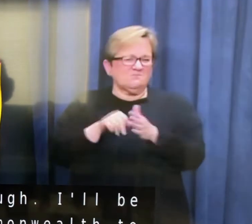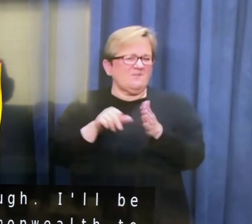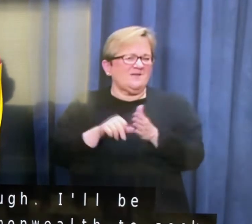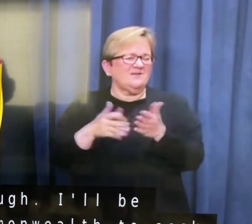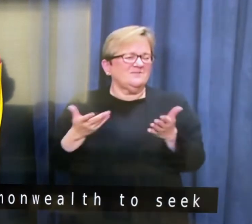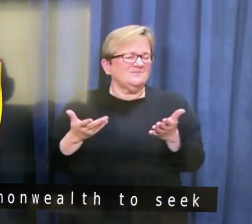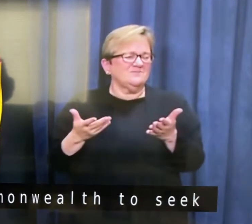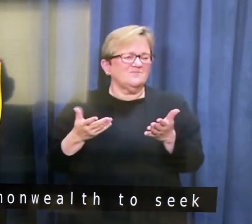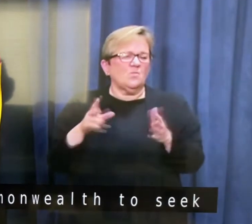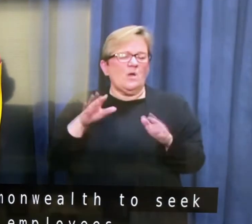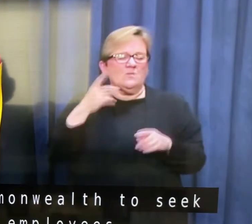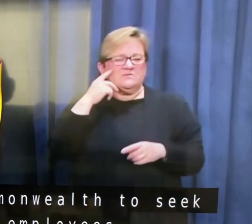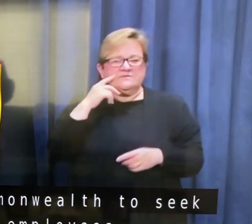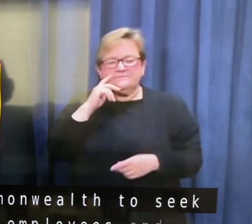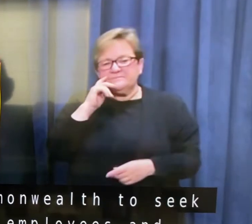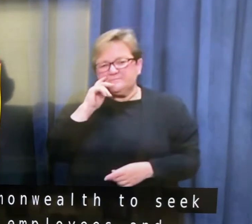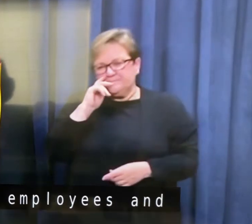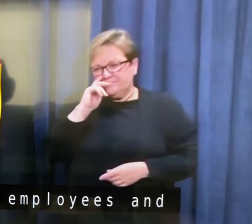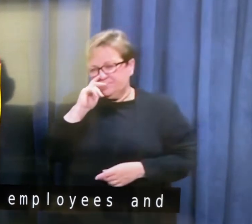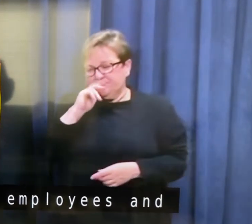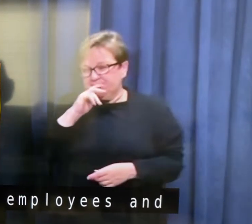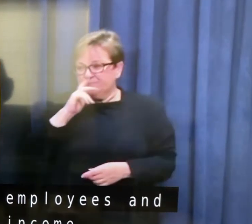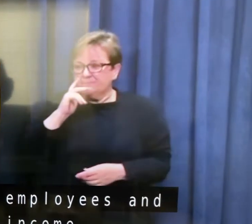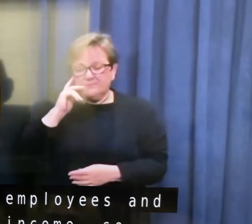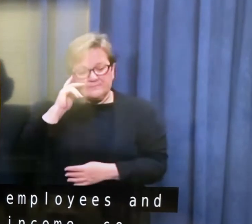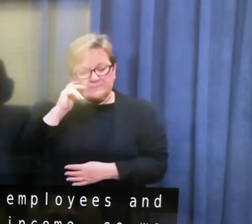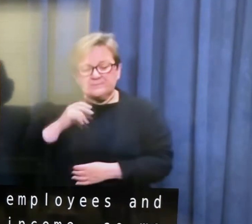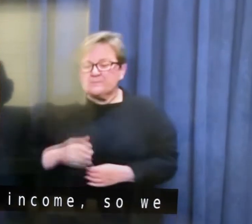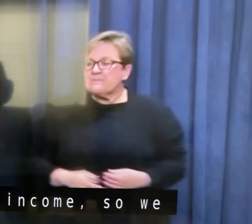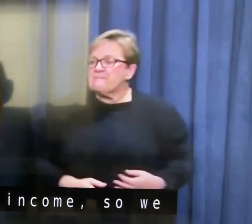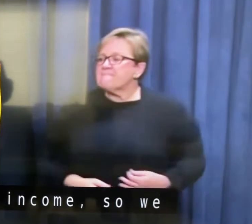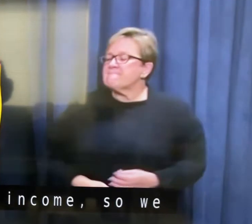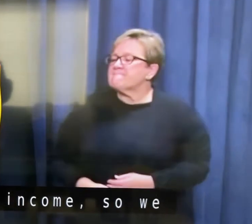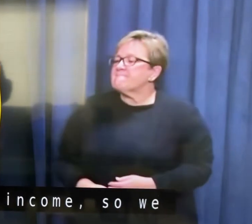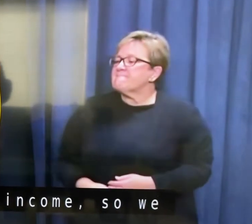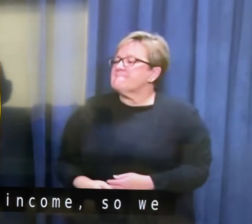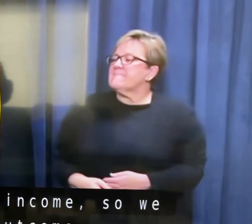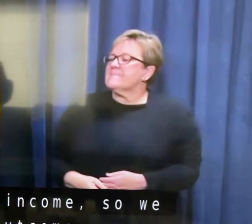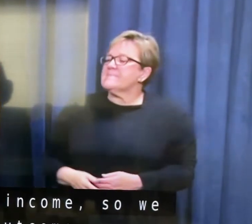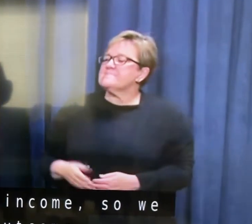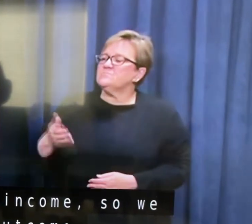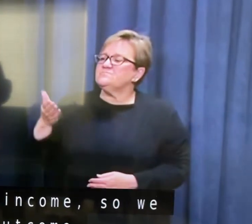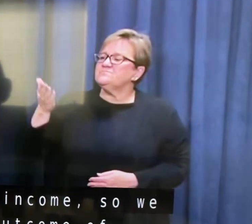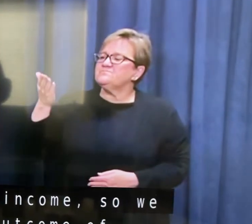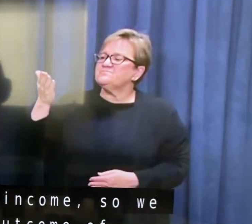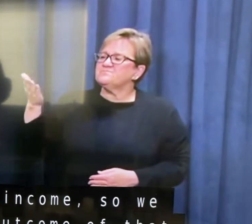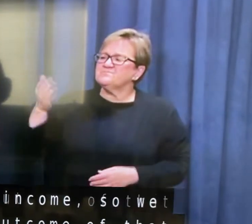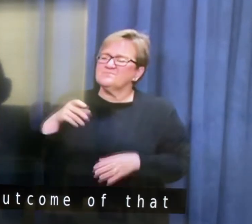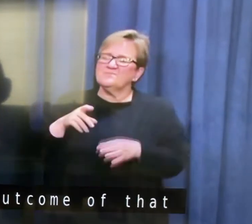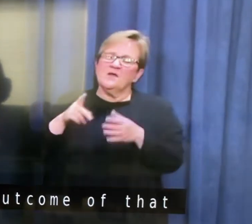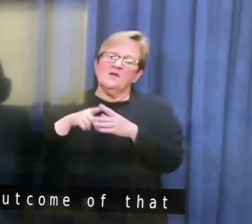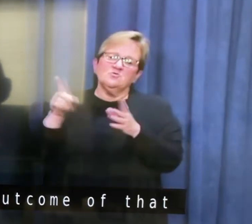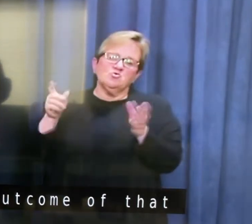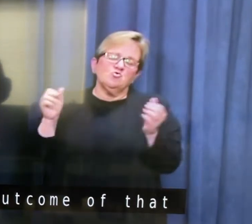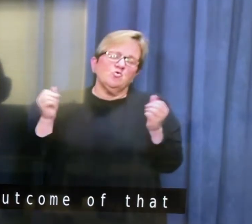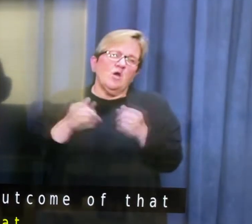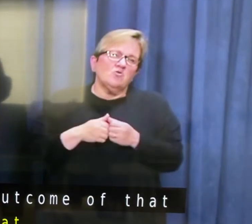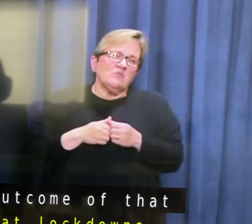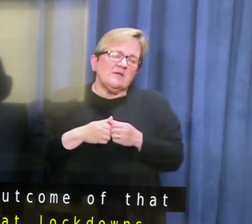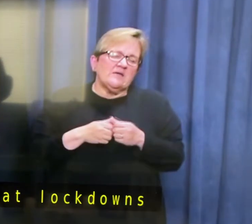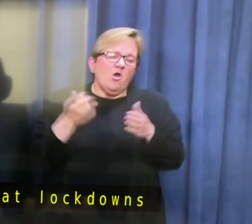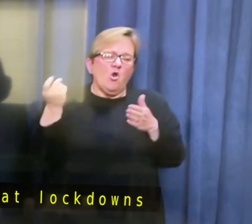so we'll see what the outcome of that is. Did you agree that lockdowns should only be used as a last resort as